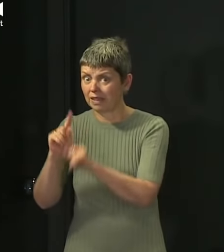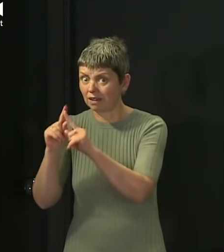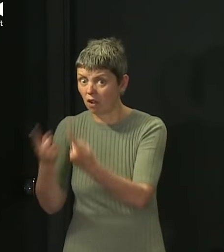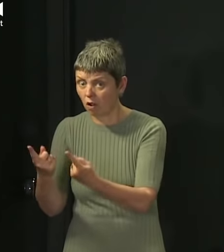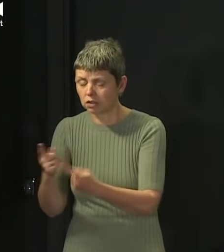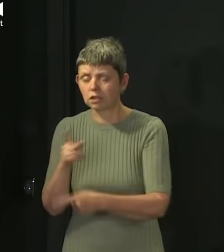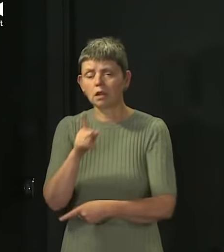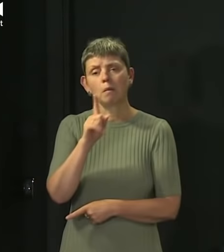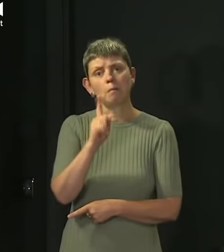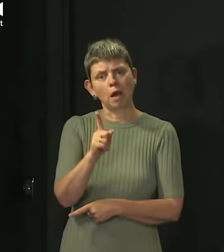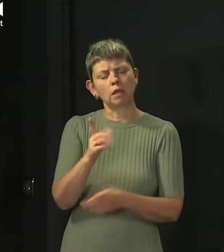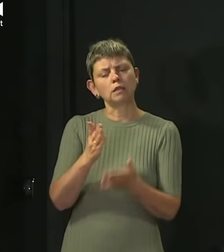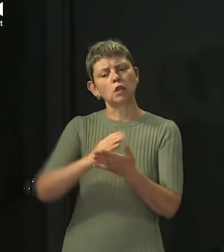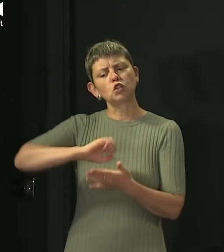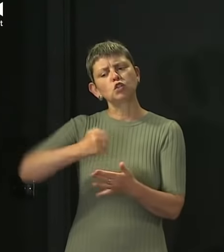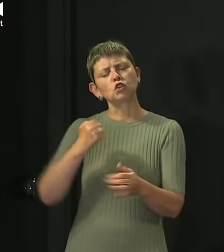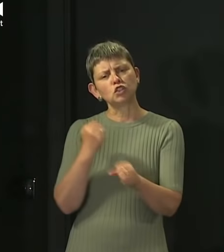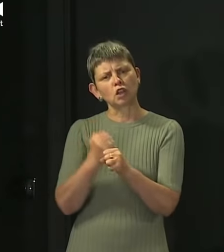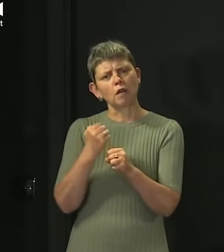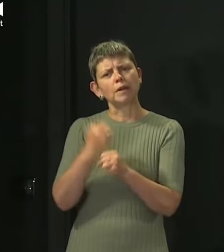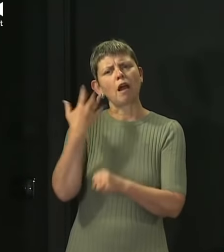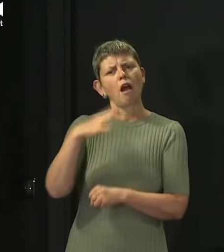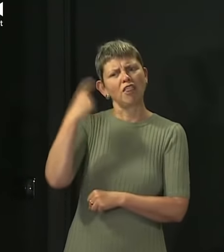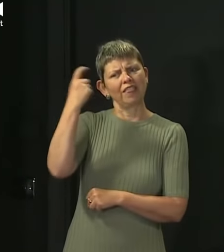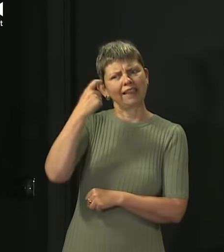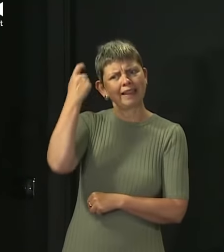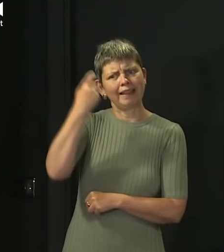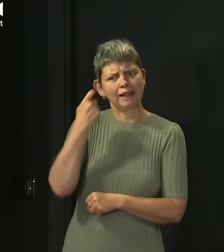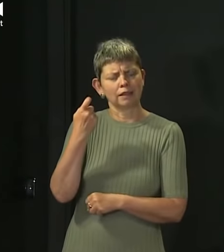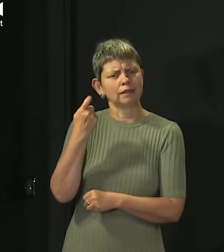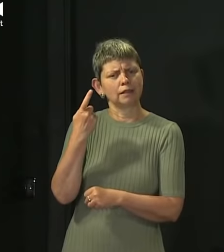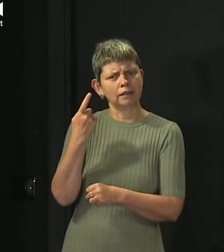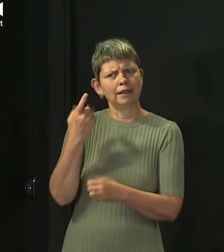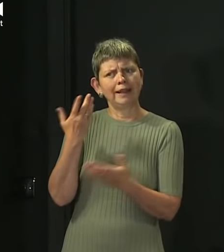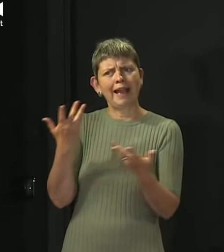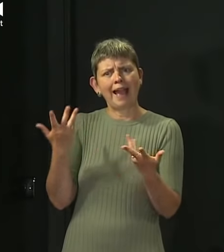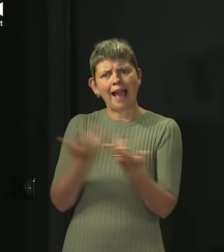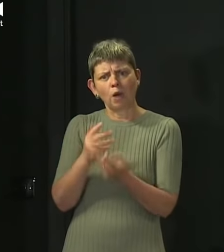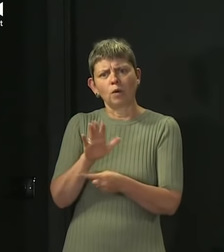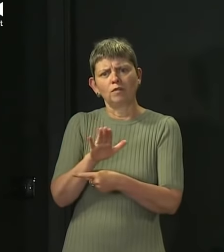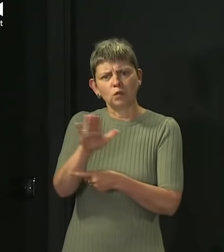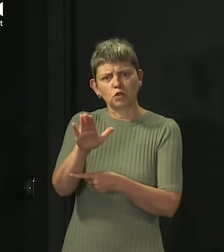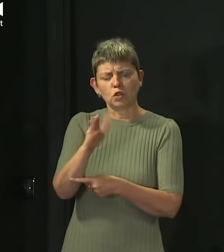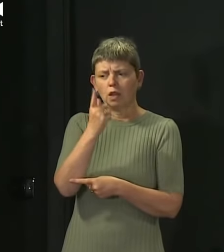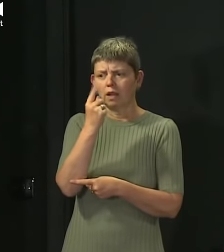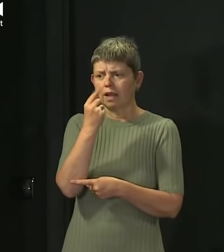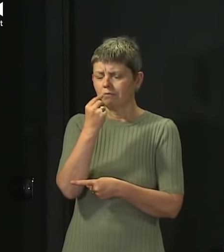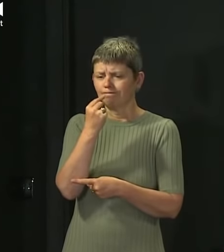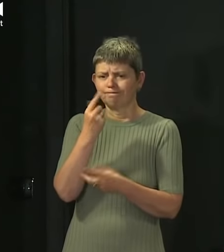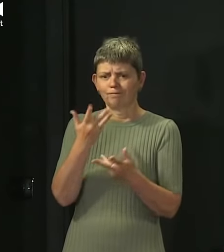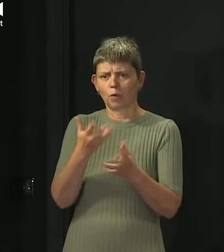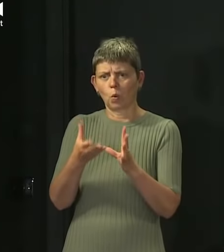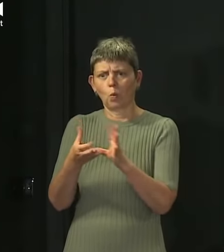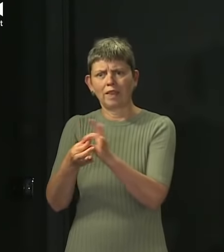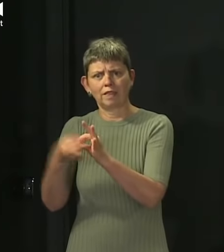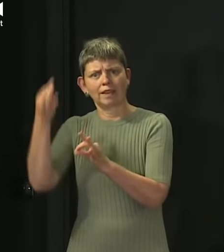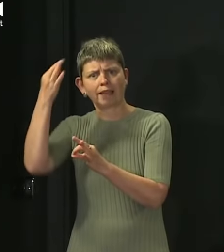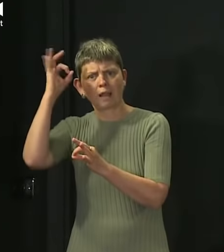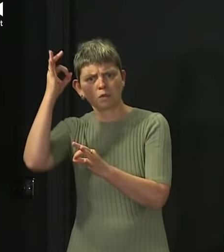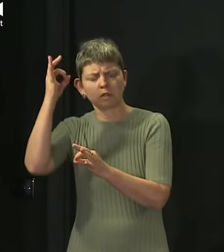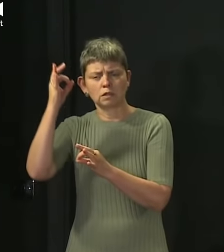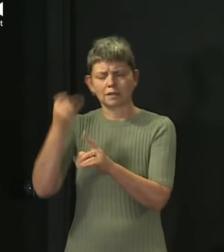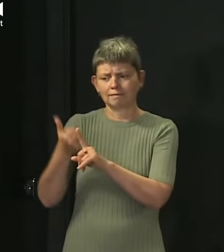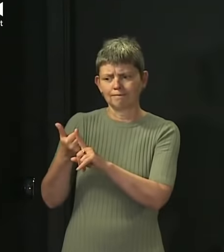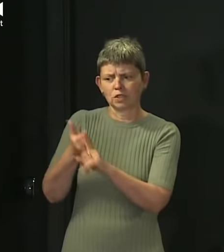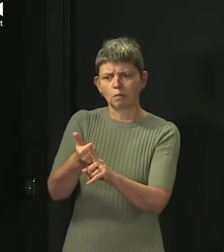Government is considering, not just in relation to Aberdeen, but in future, how we provide, in partnership with councils, greater support for people